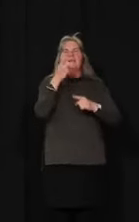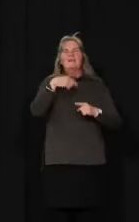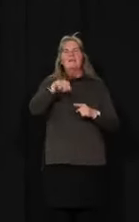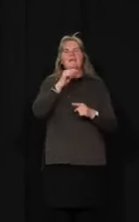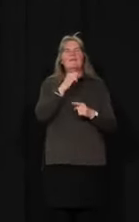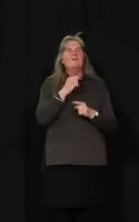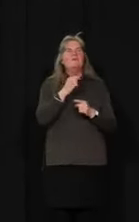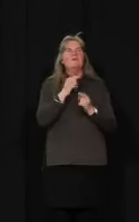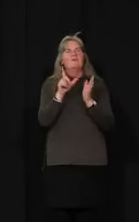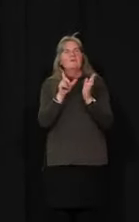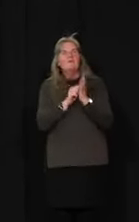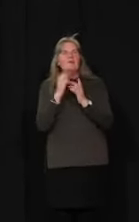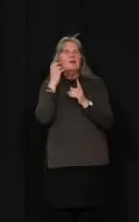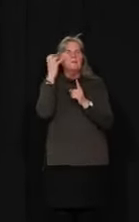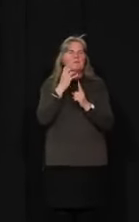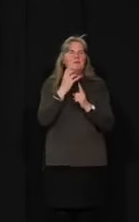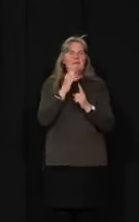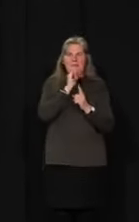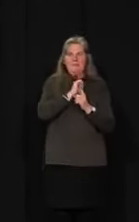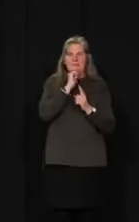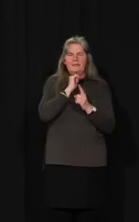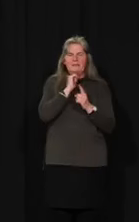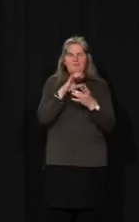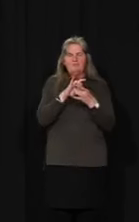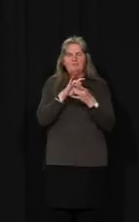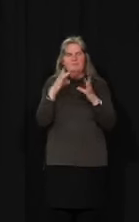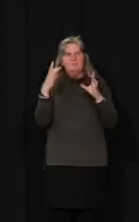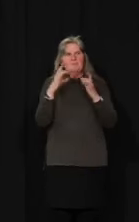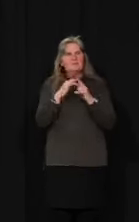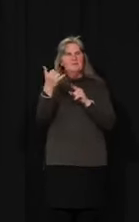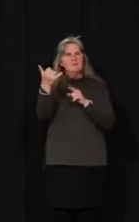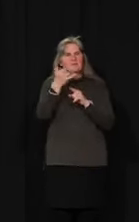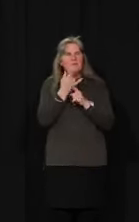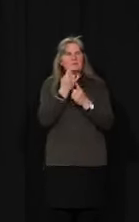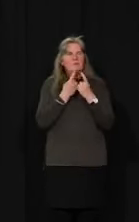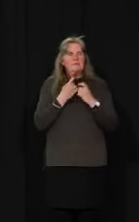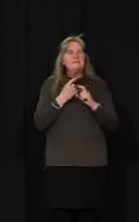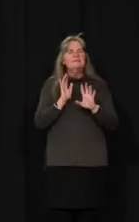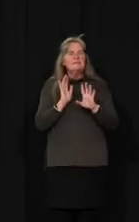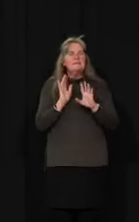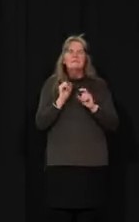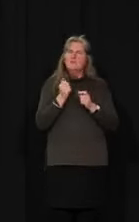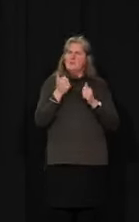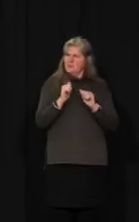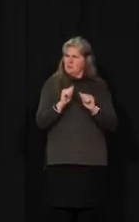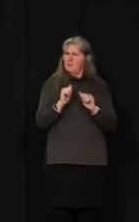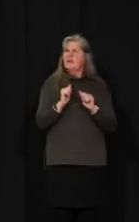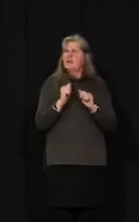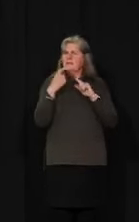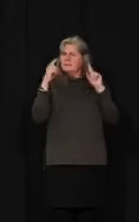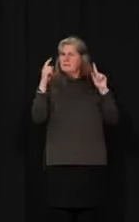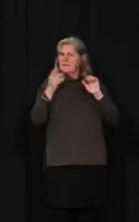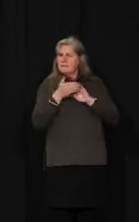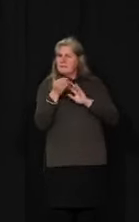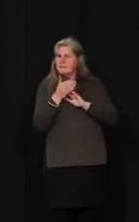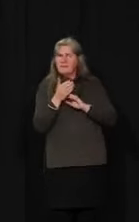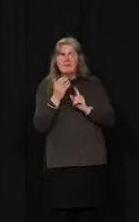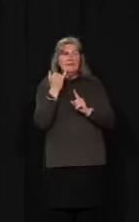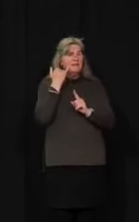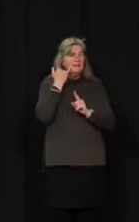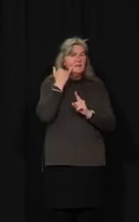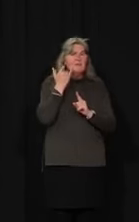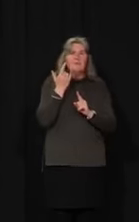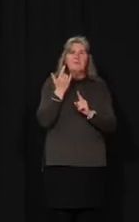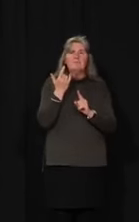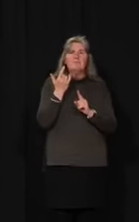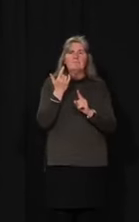patience. We have experienced some technical issues with our line today, and we're going to try and make this work. If, however, we're getting